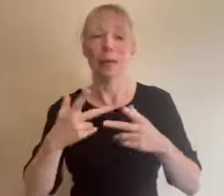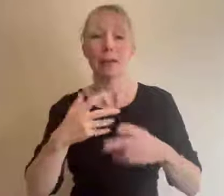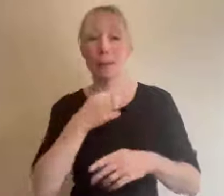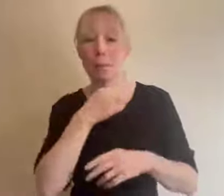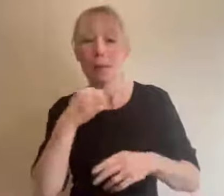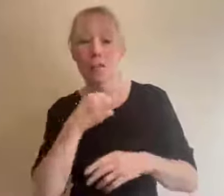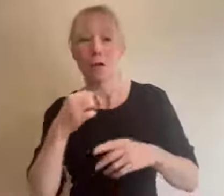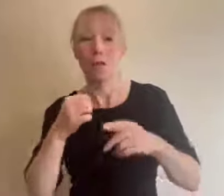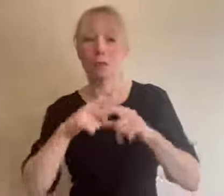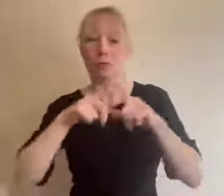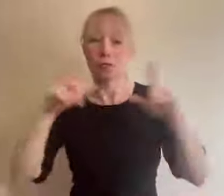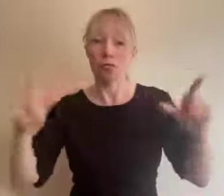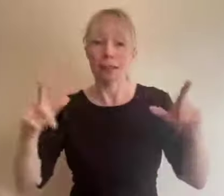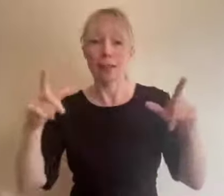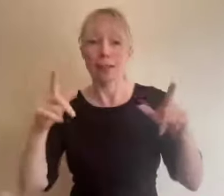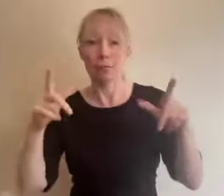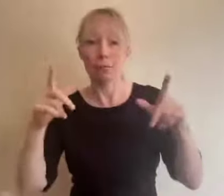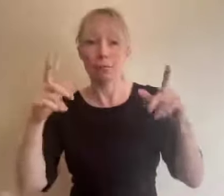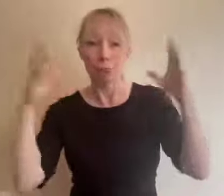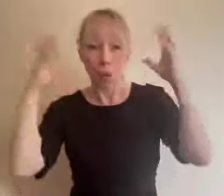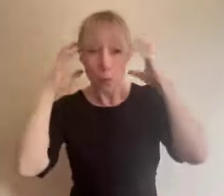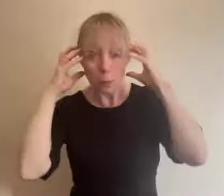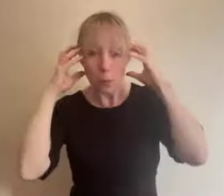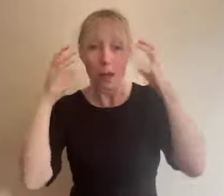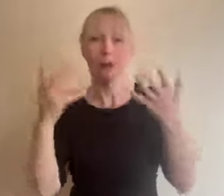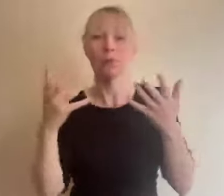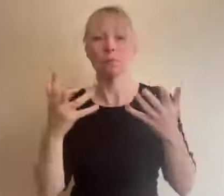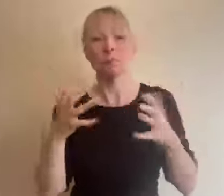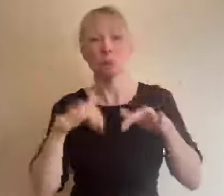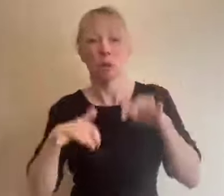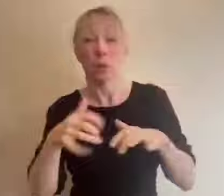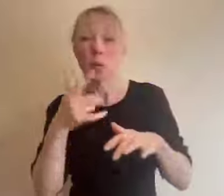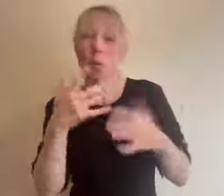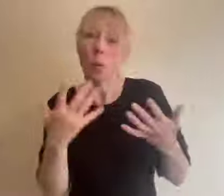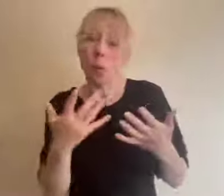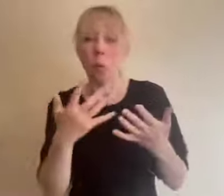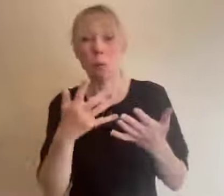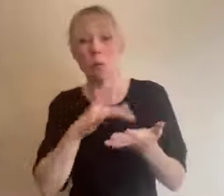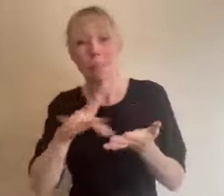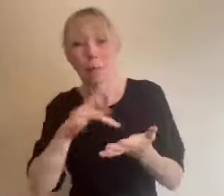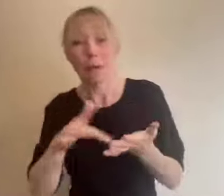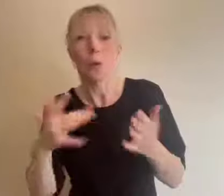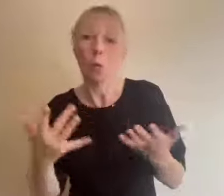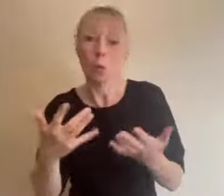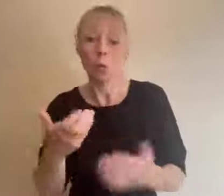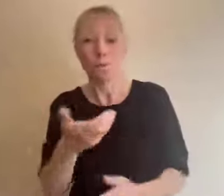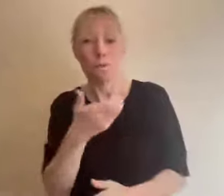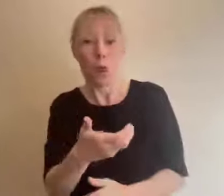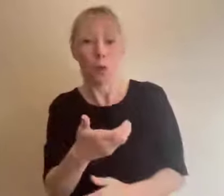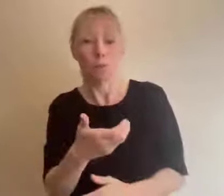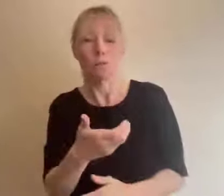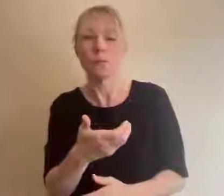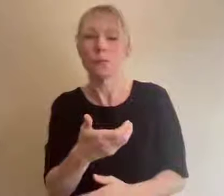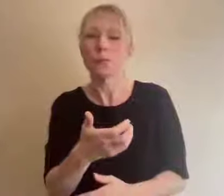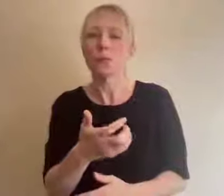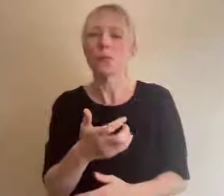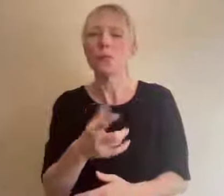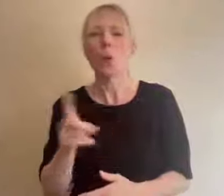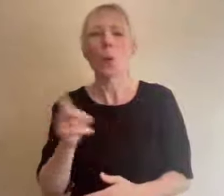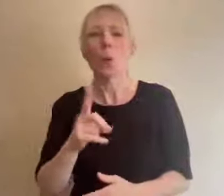either using a computer or a tablet or phone what is the best streaming platform to use we